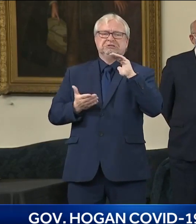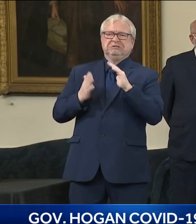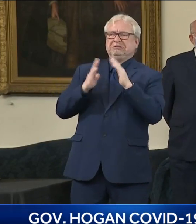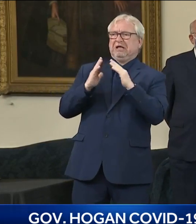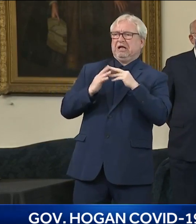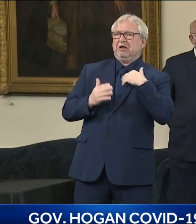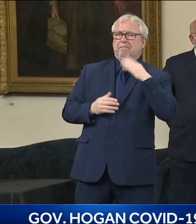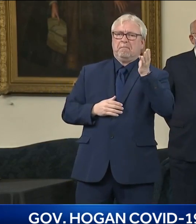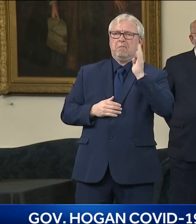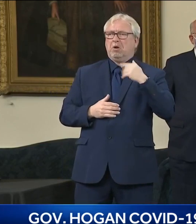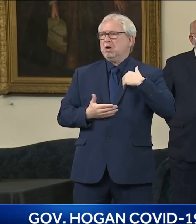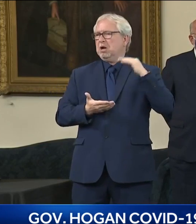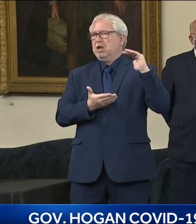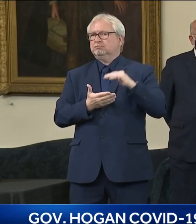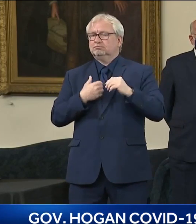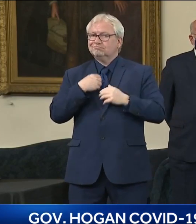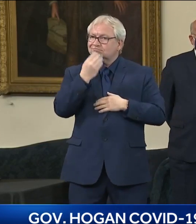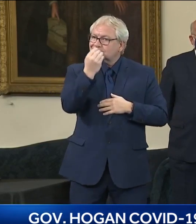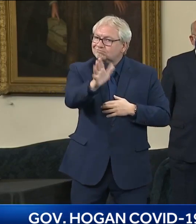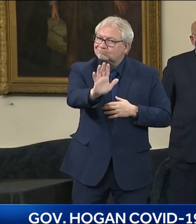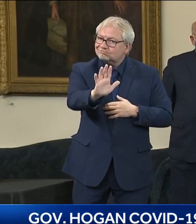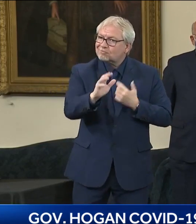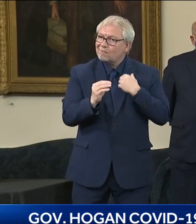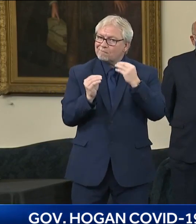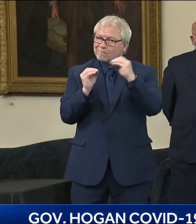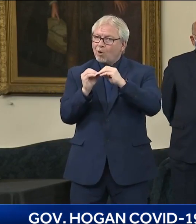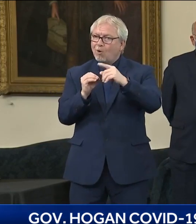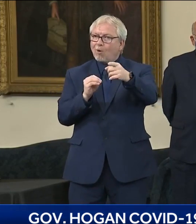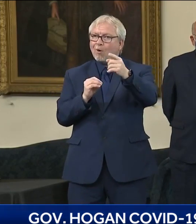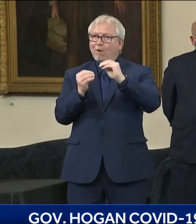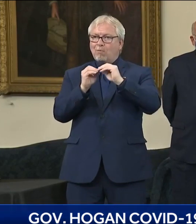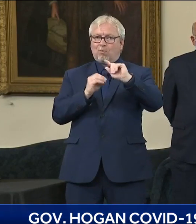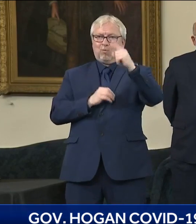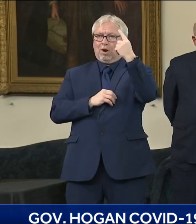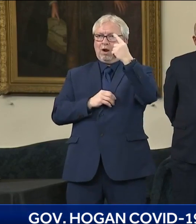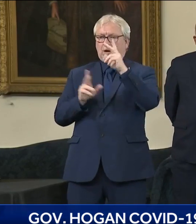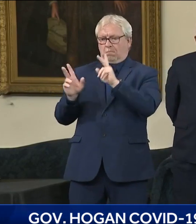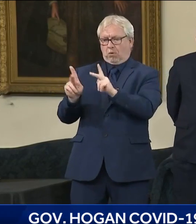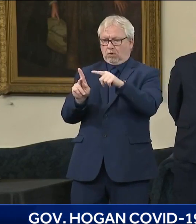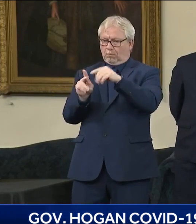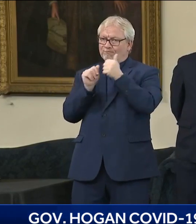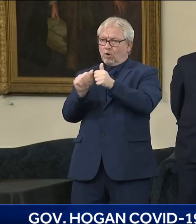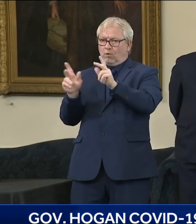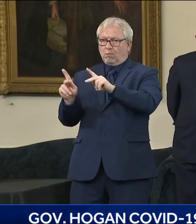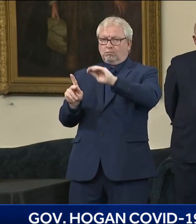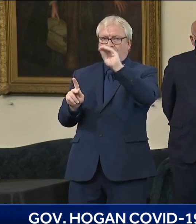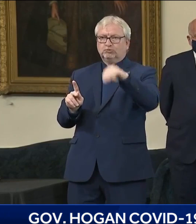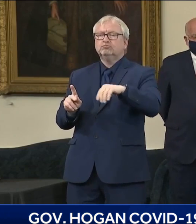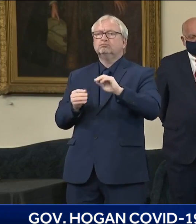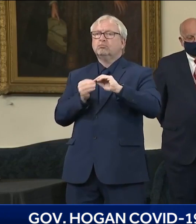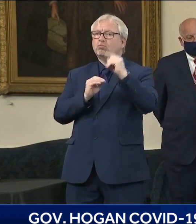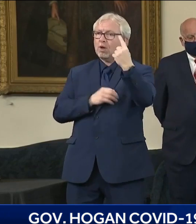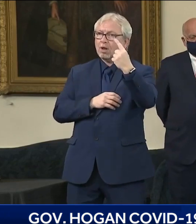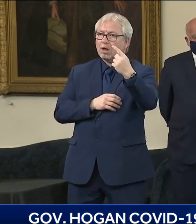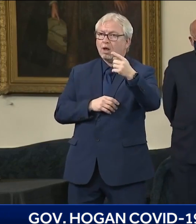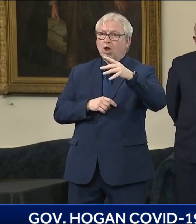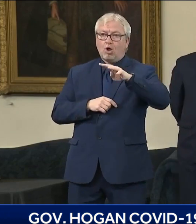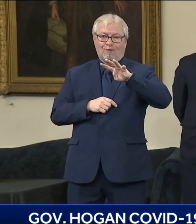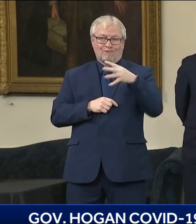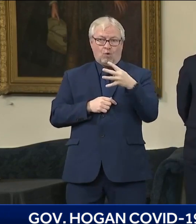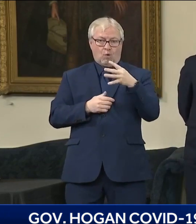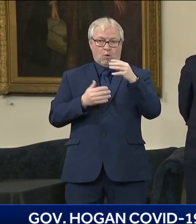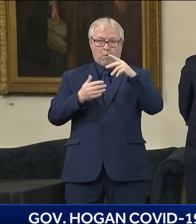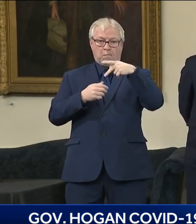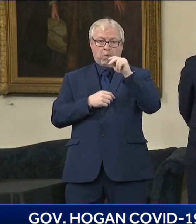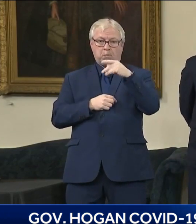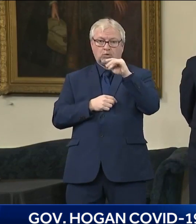allocation. They had the number one allocation as opposed to they were the fourth highest population, but they received the most allocation. But look, I